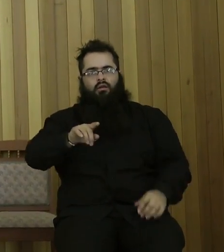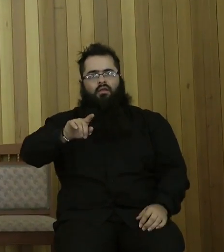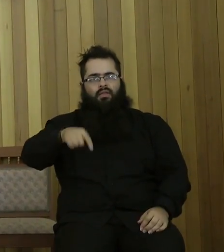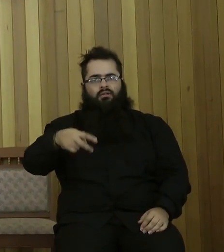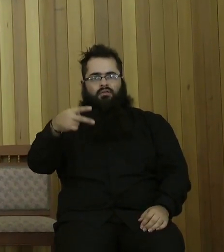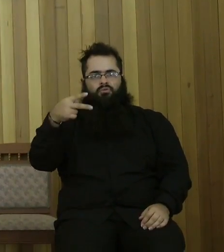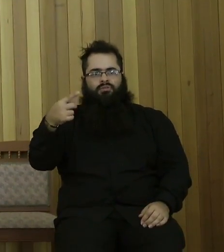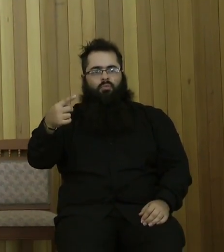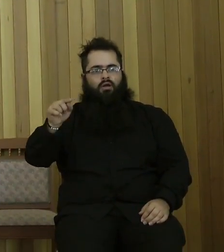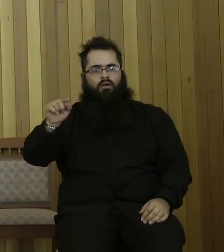22.